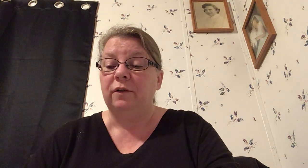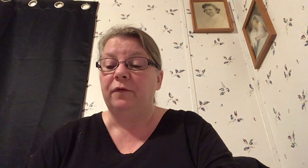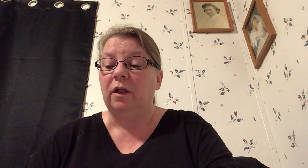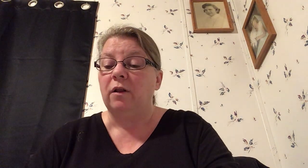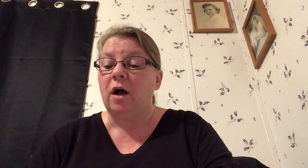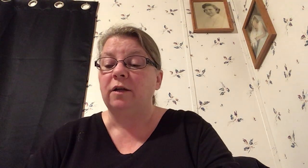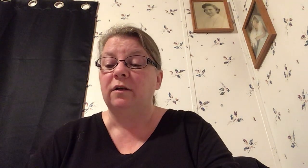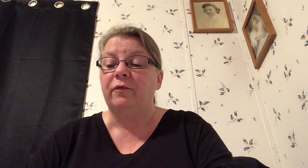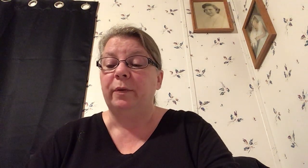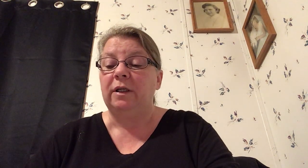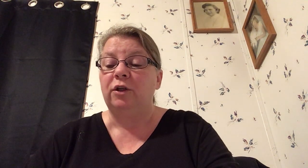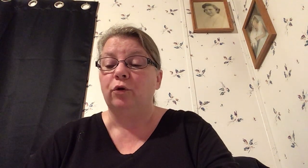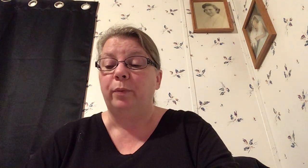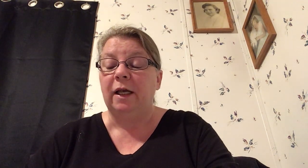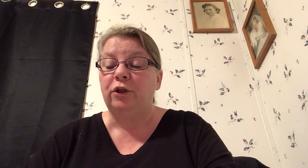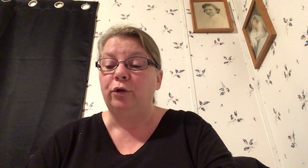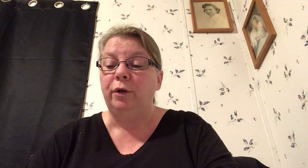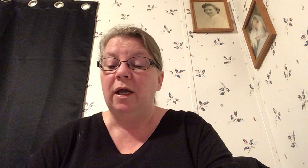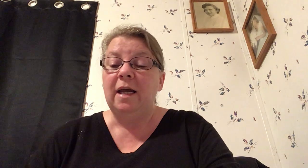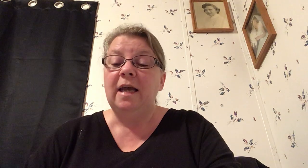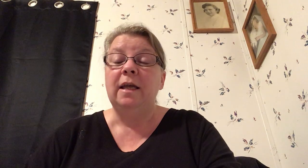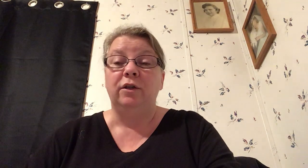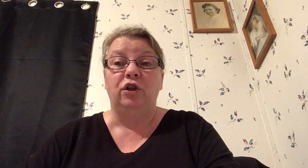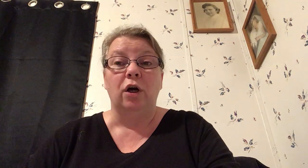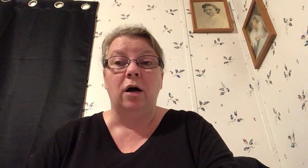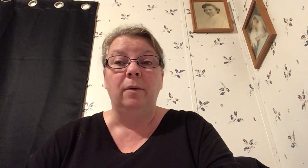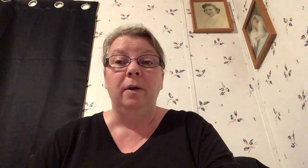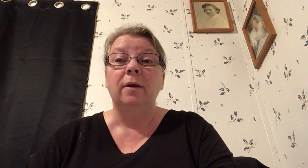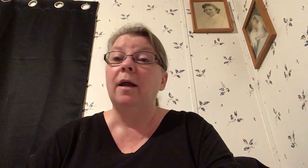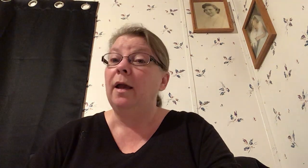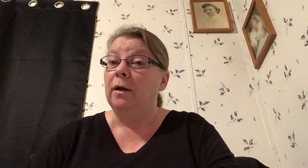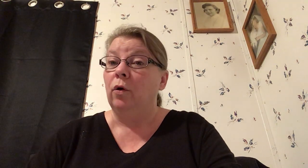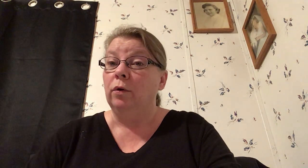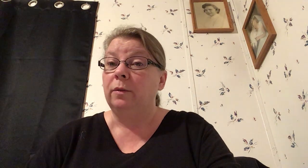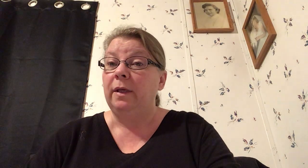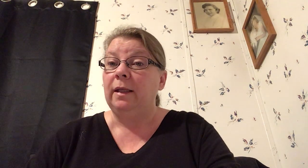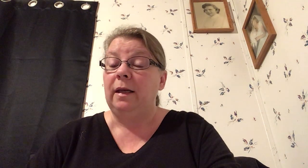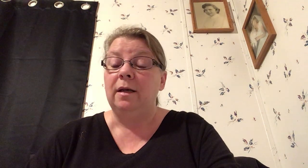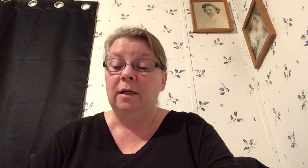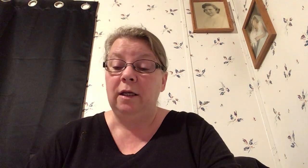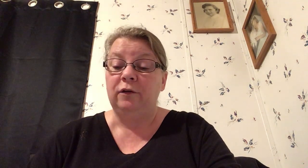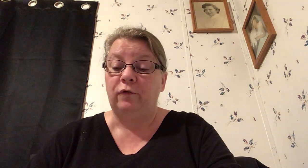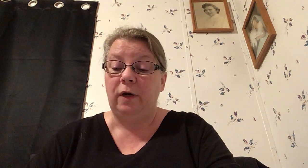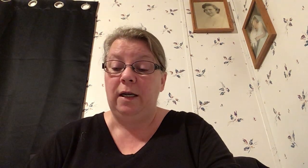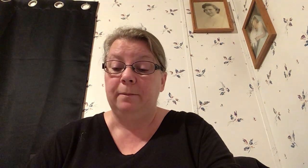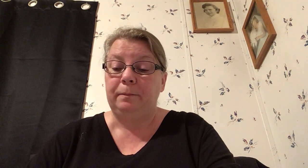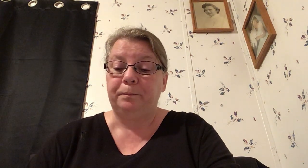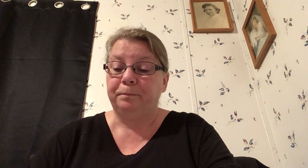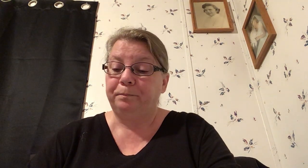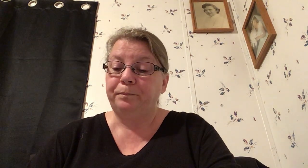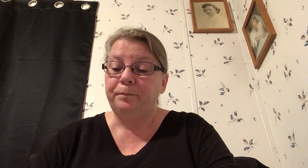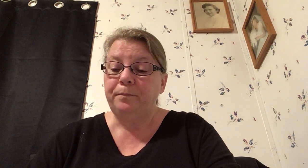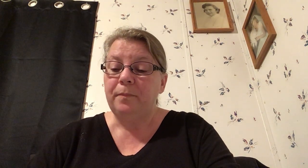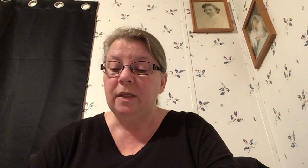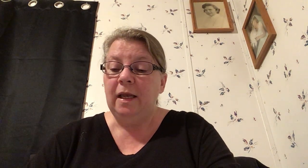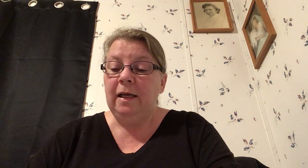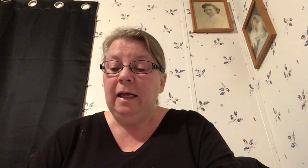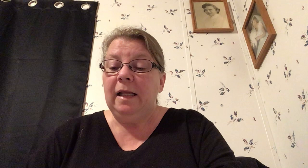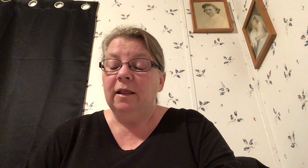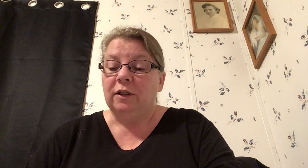the loss of potential pleasure his job and ultimately his freedom list